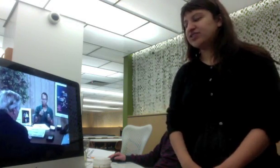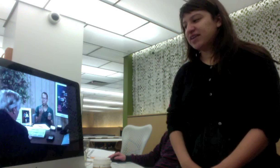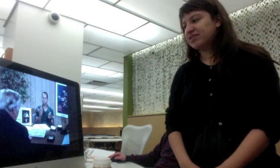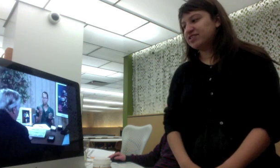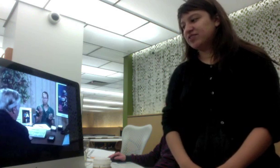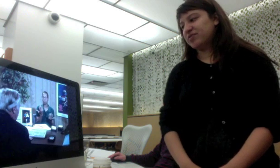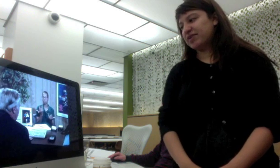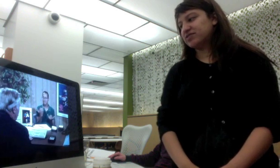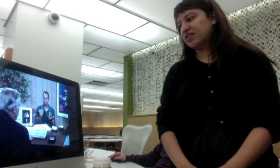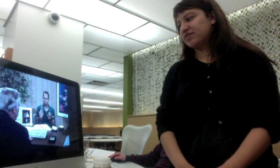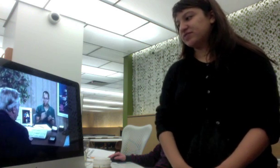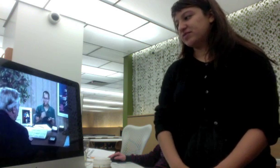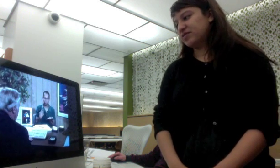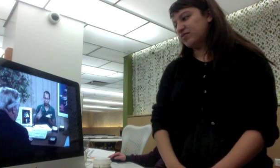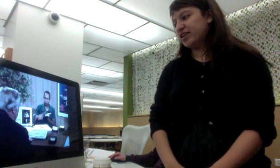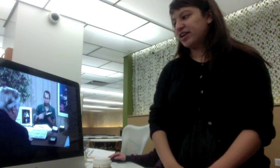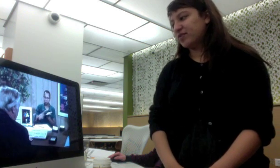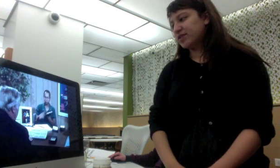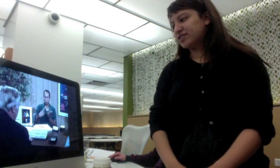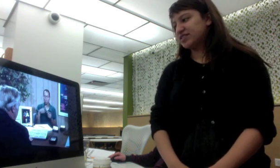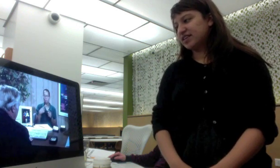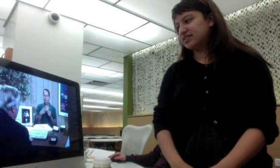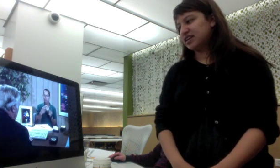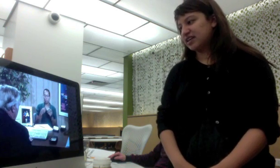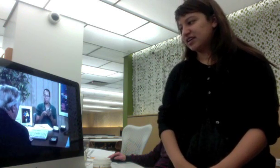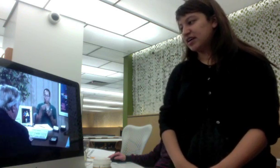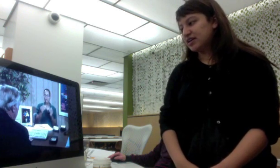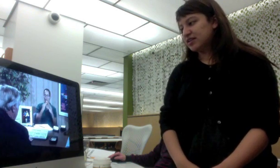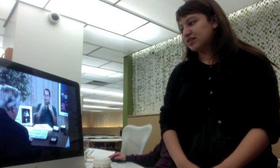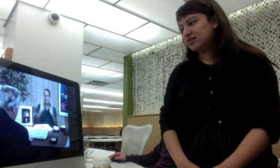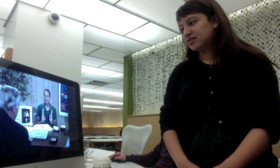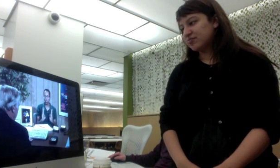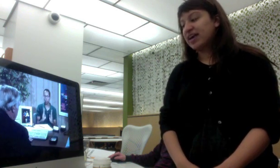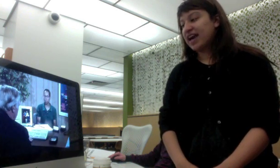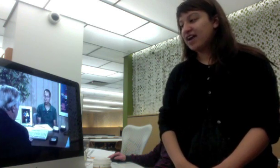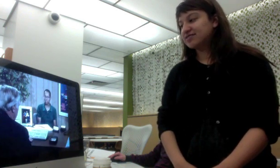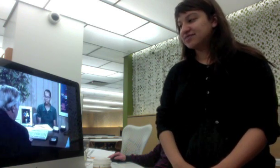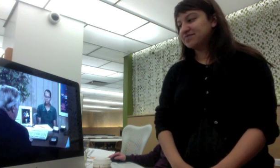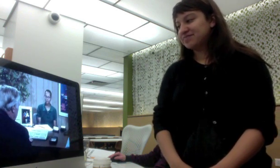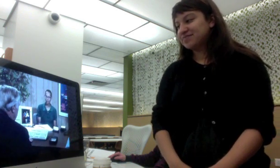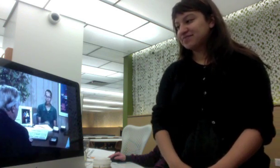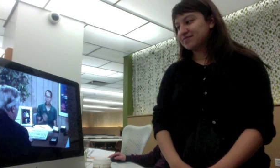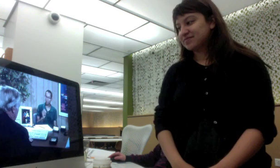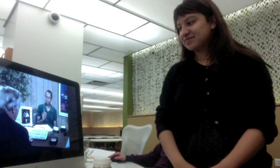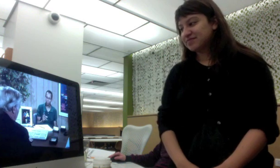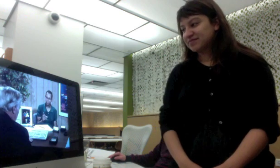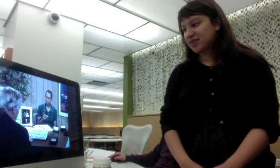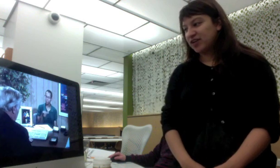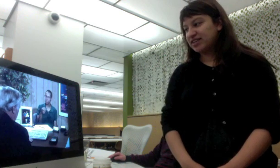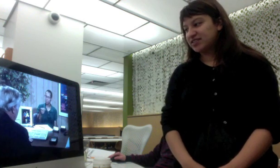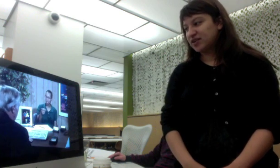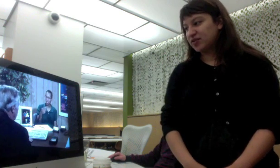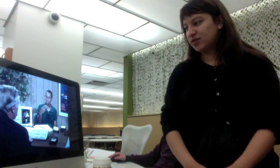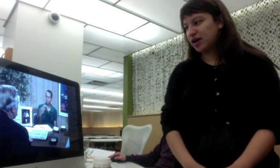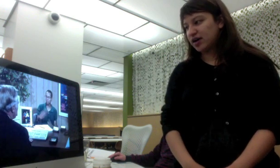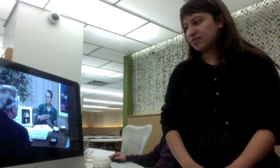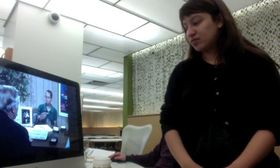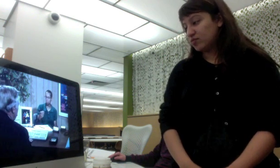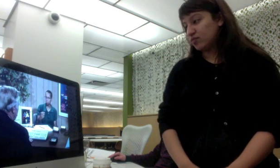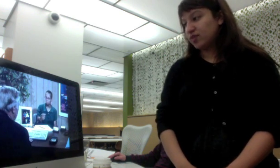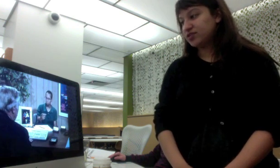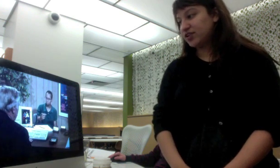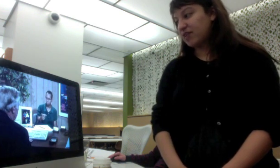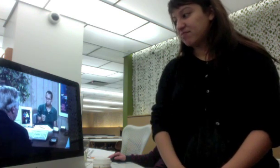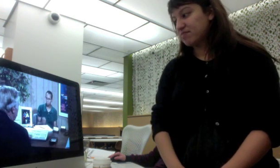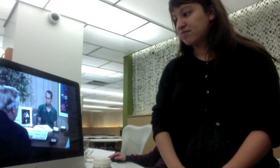I just came into the RE-MAX office, and right now we're discussing buying a house. Okay, so, um,